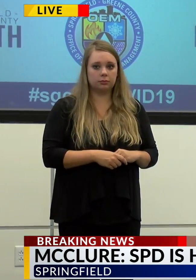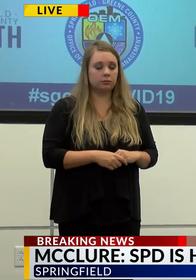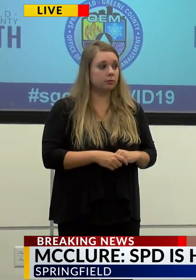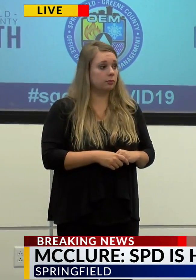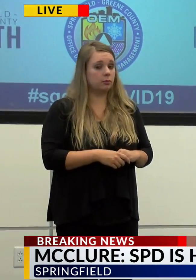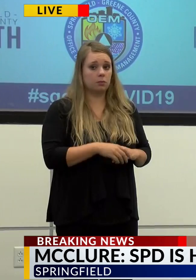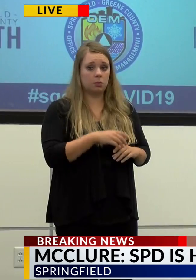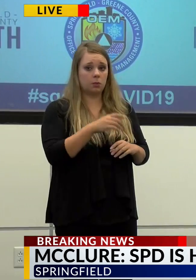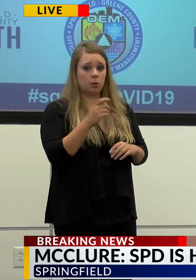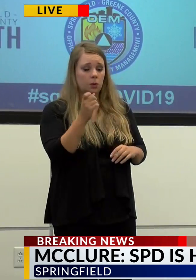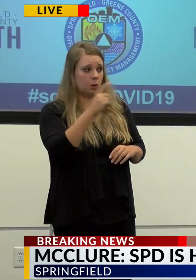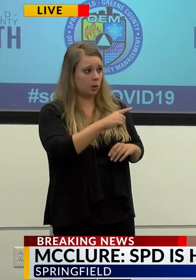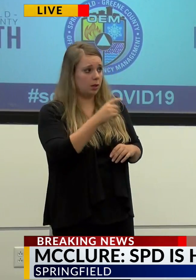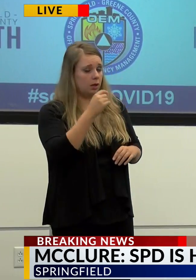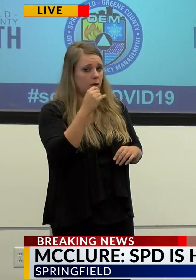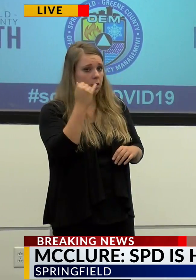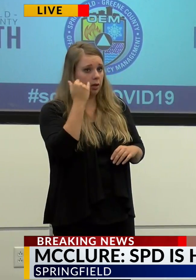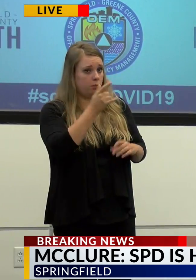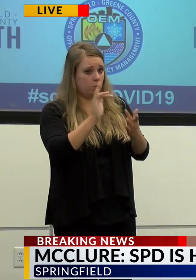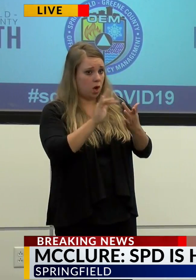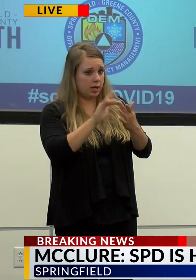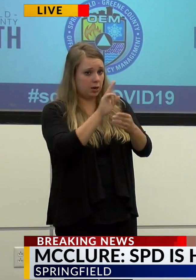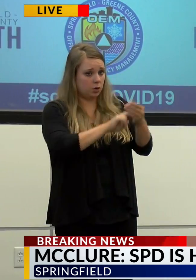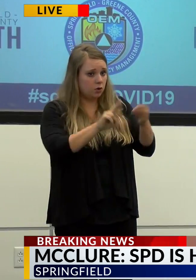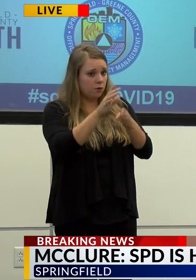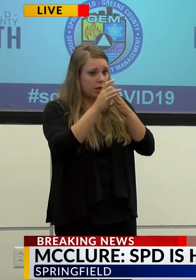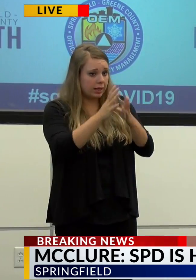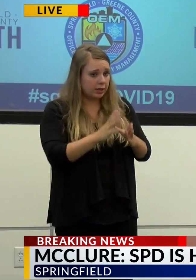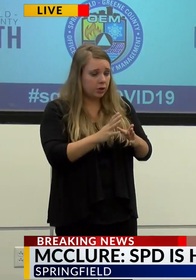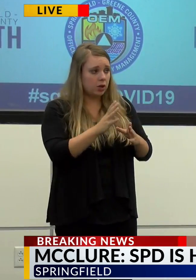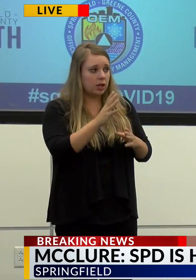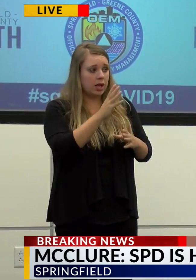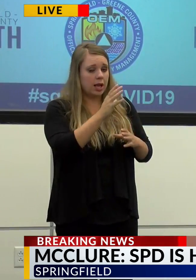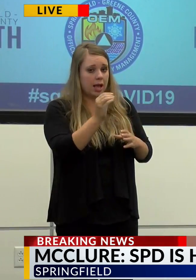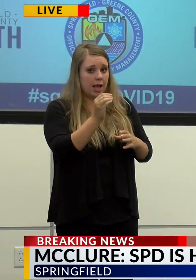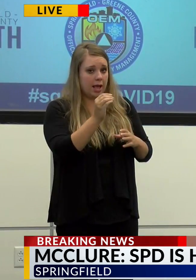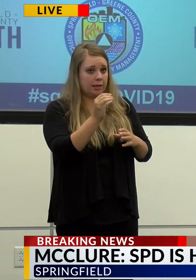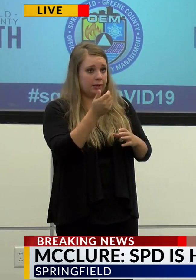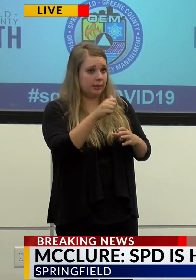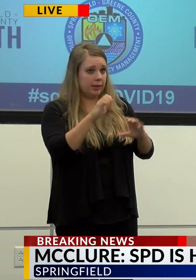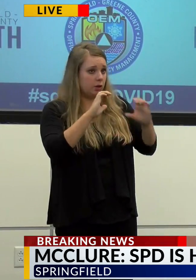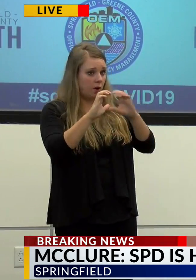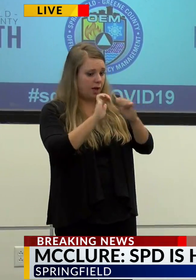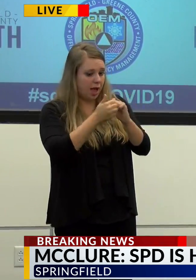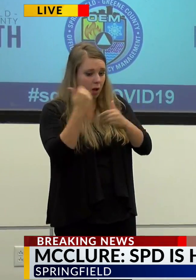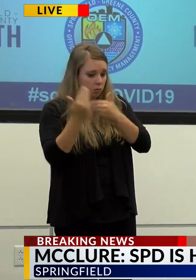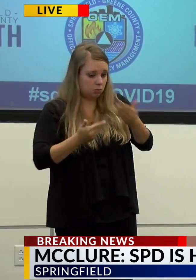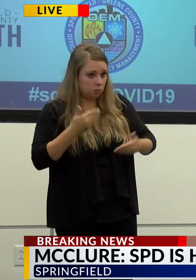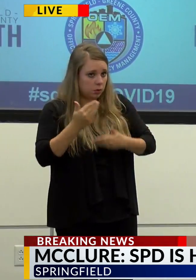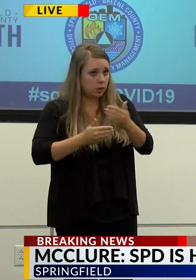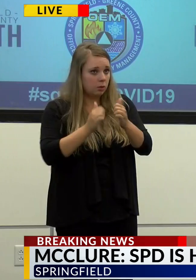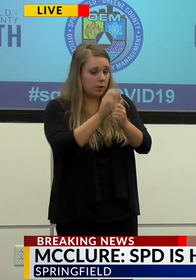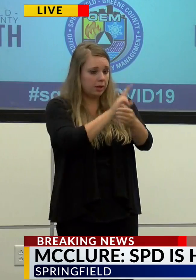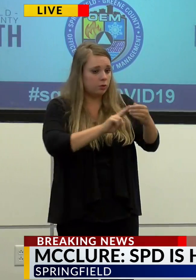Just wondering, have you been in contact with university leaders and having conversations and how are those going?